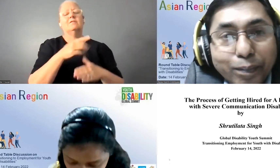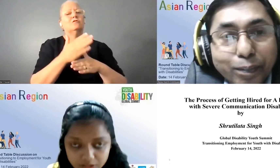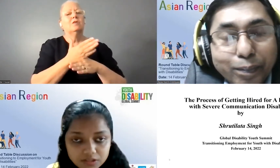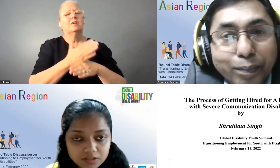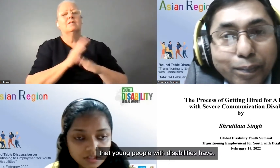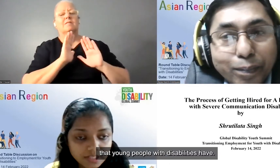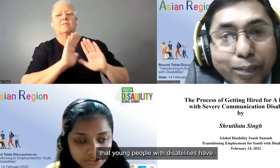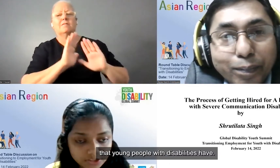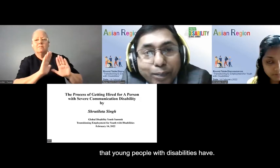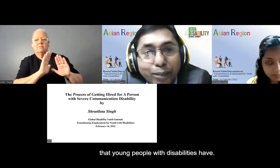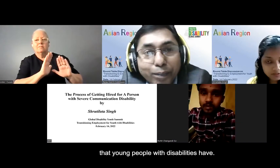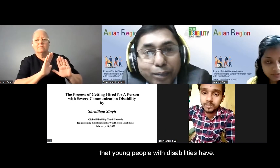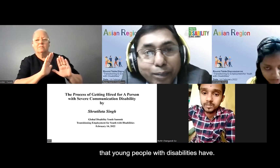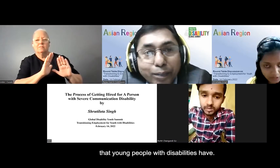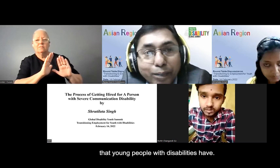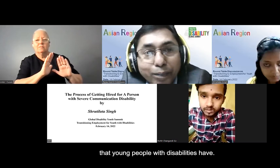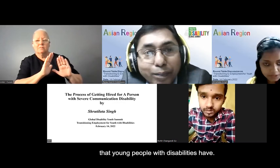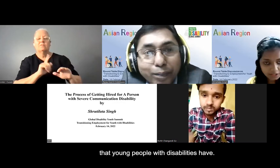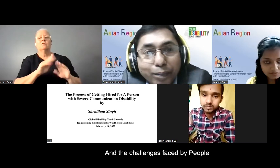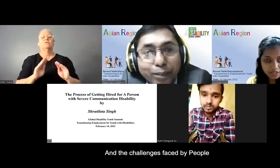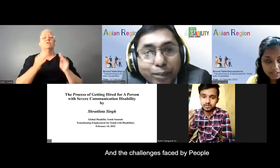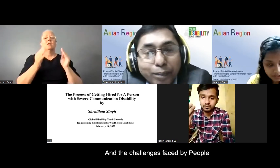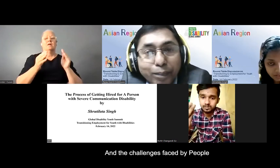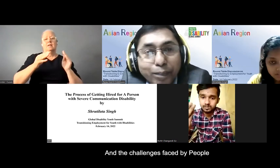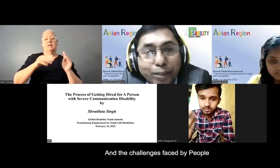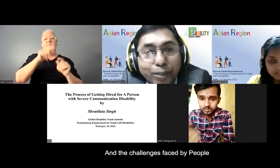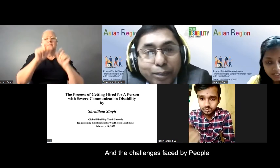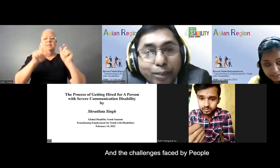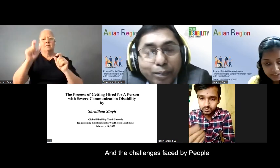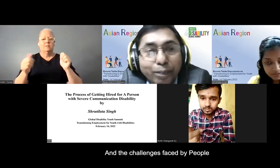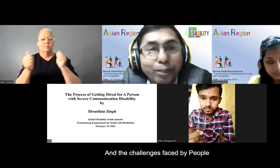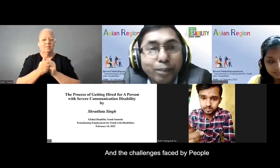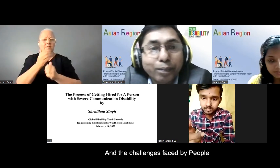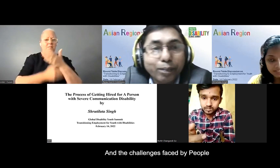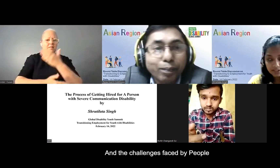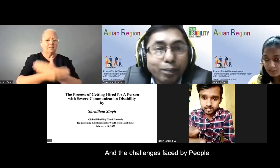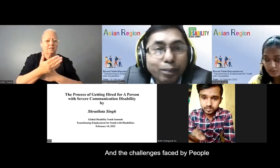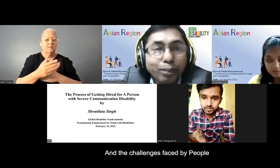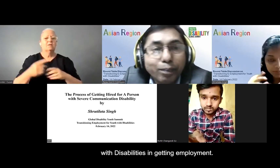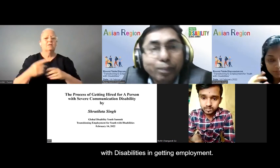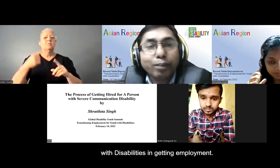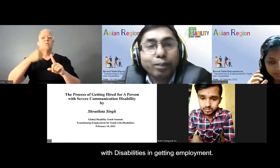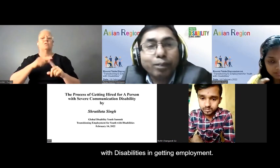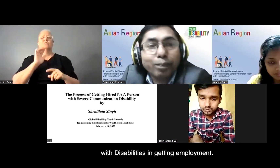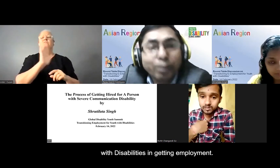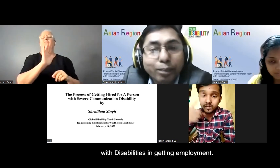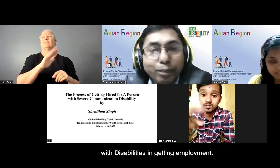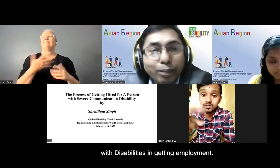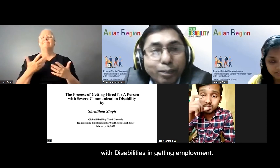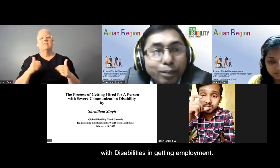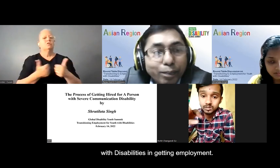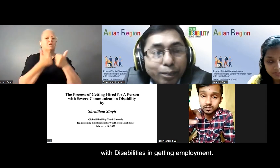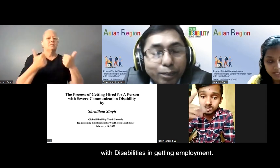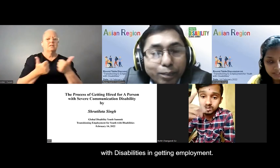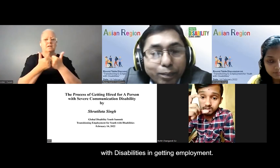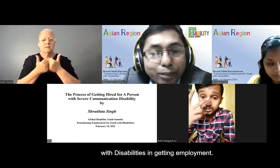that young people with disability have and the challenges faced by people with disability